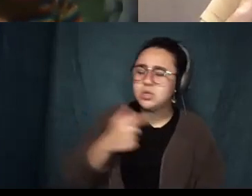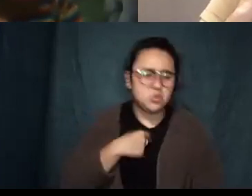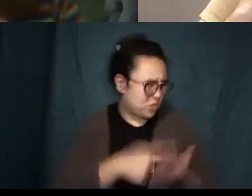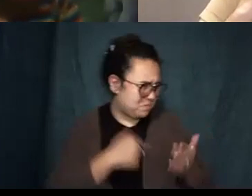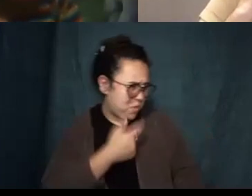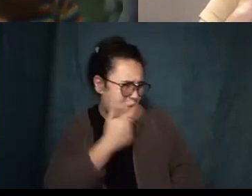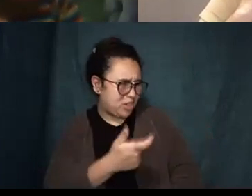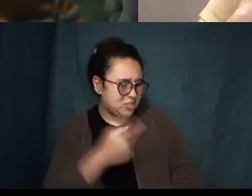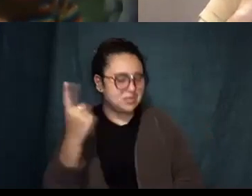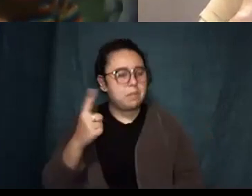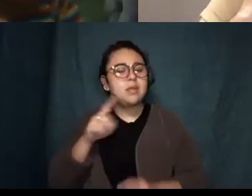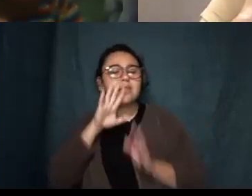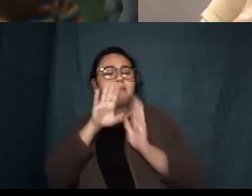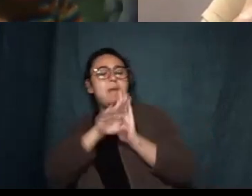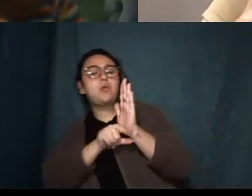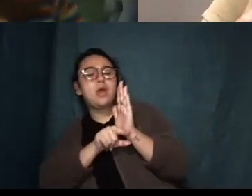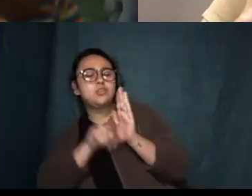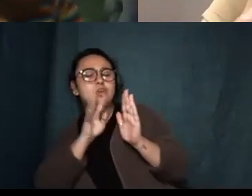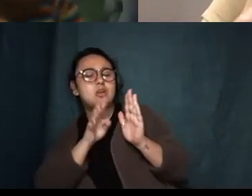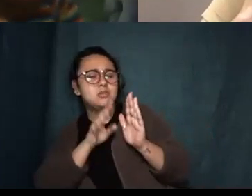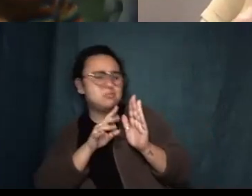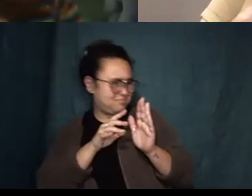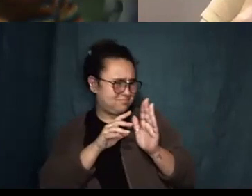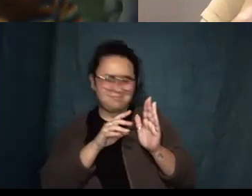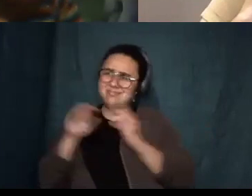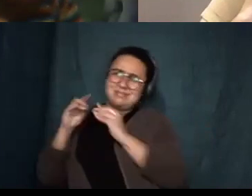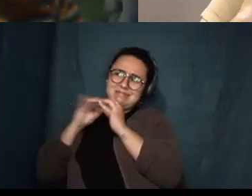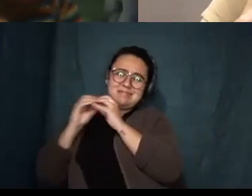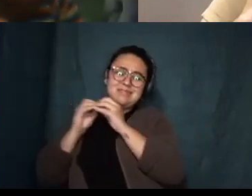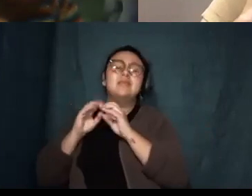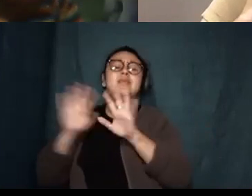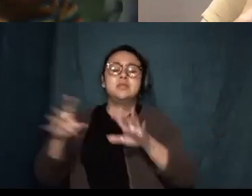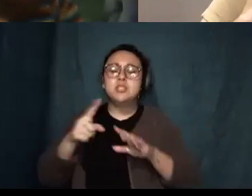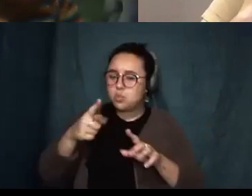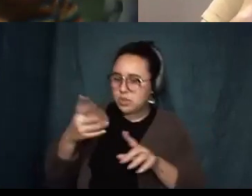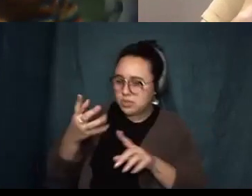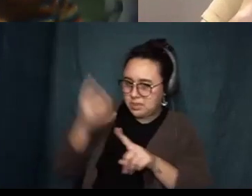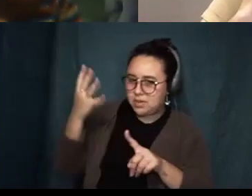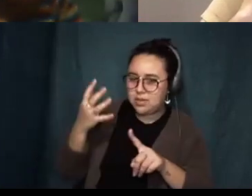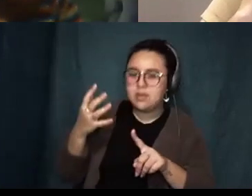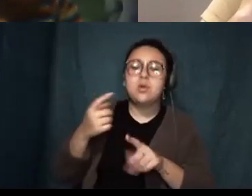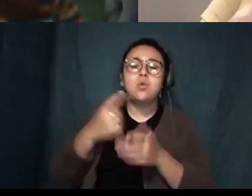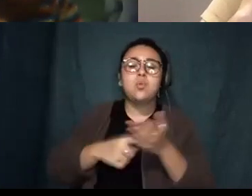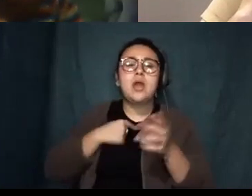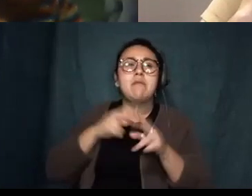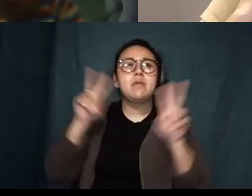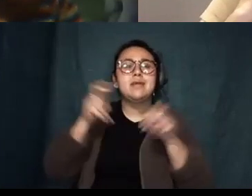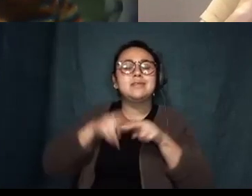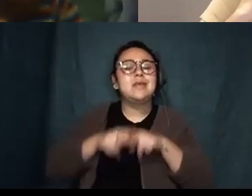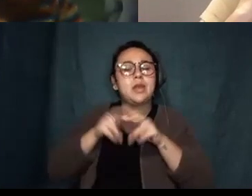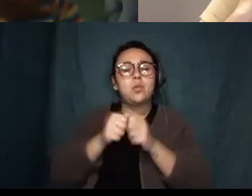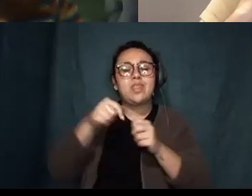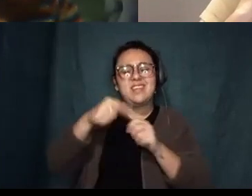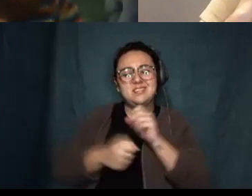been sitting with this year um she wants me to elaborate on what I've been sitting with this year um